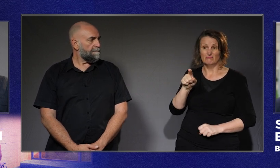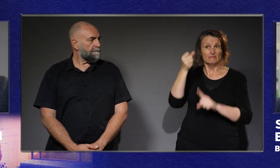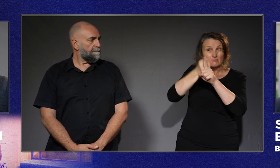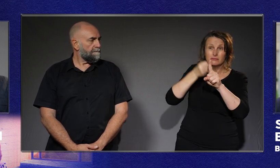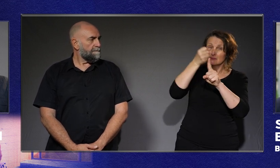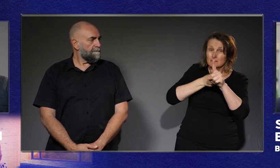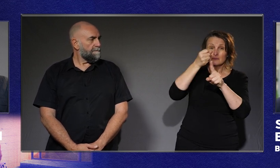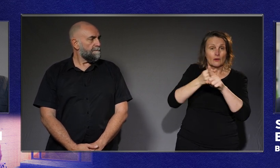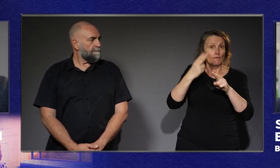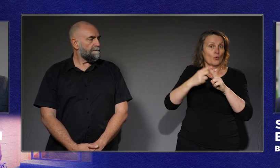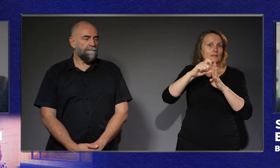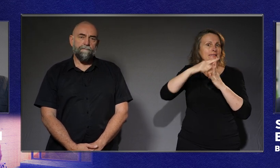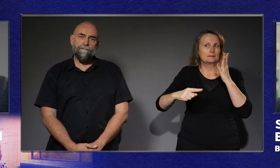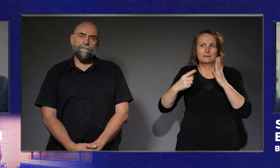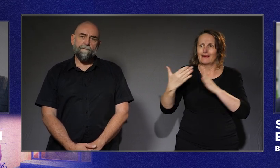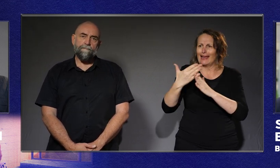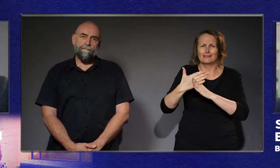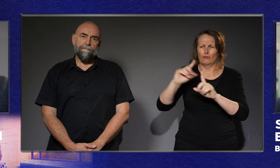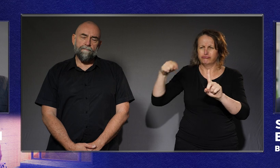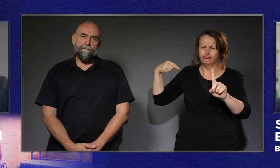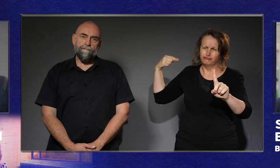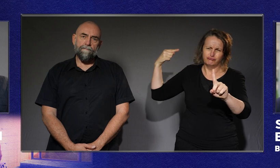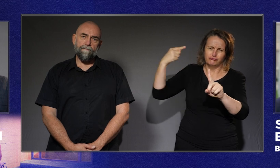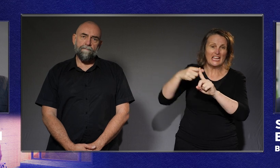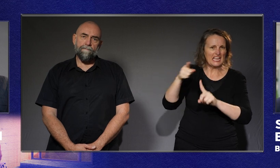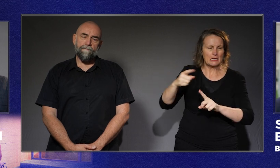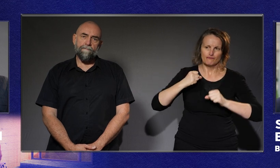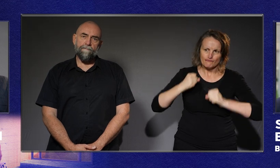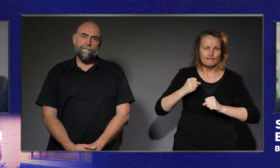since forever. And he's a fighter.